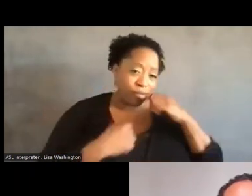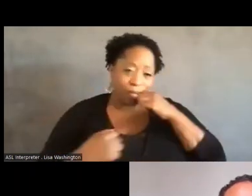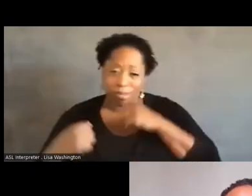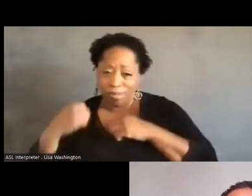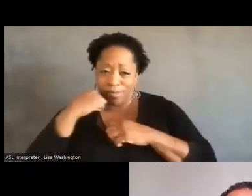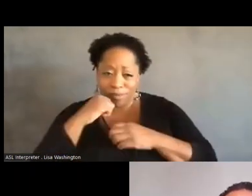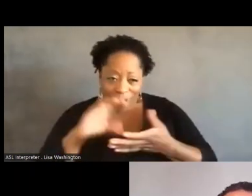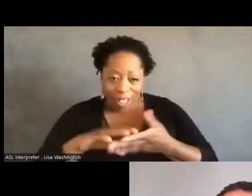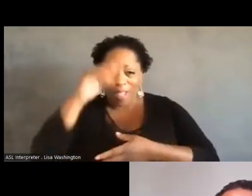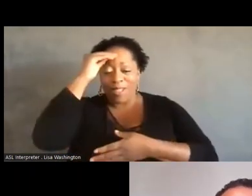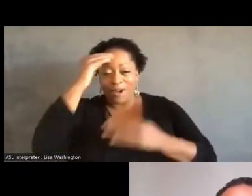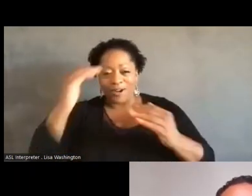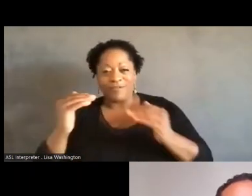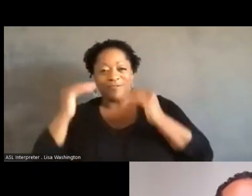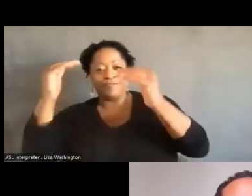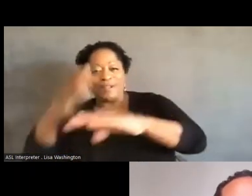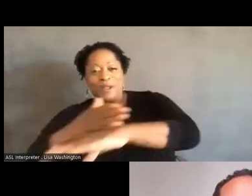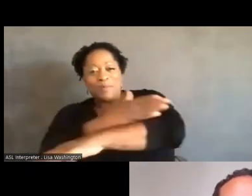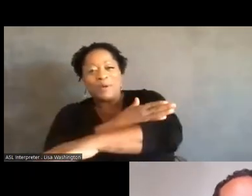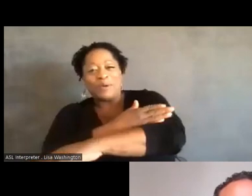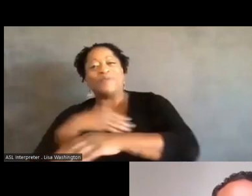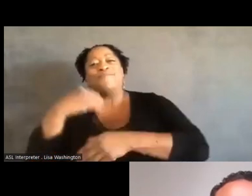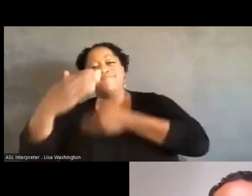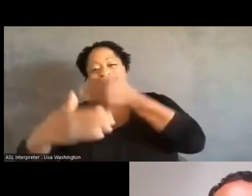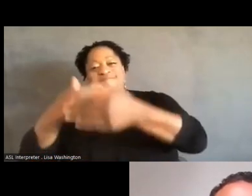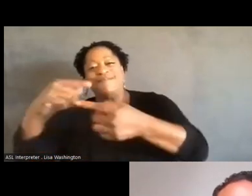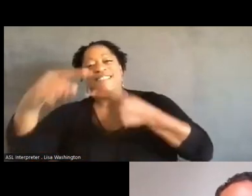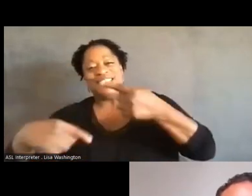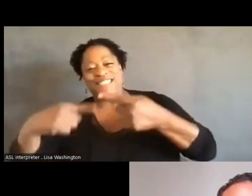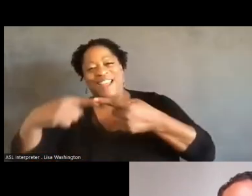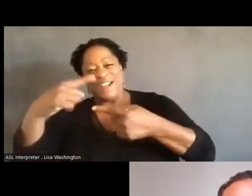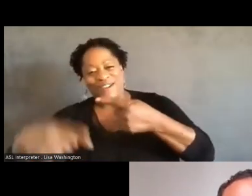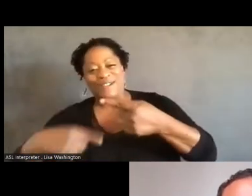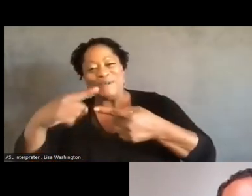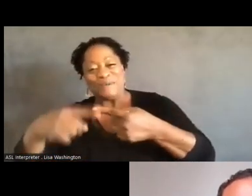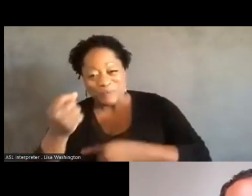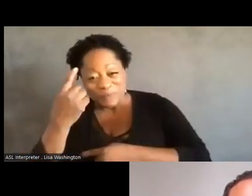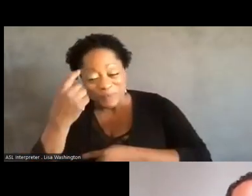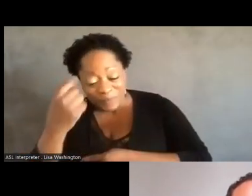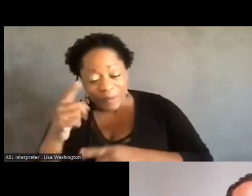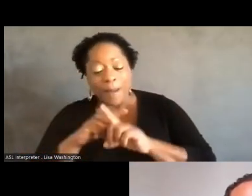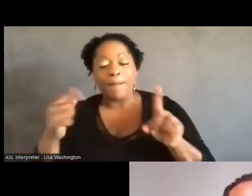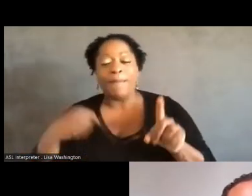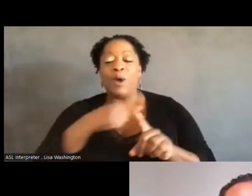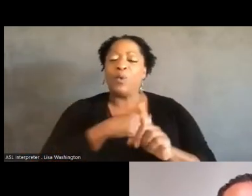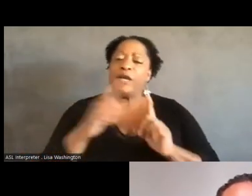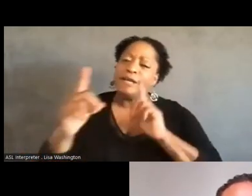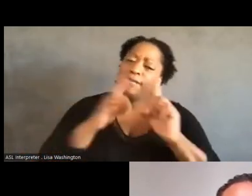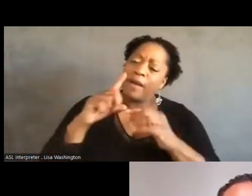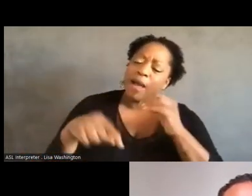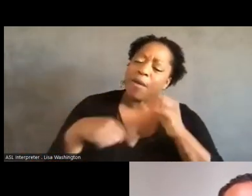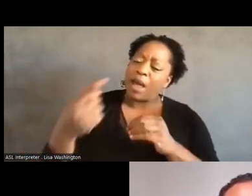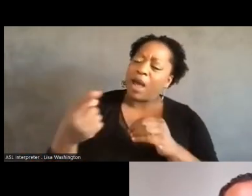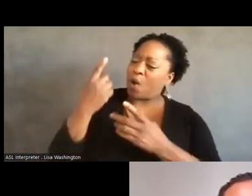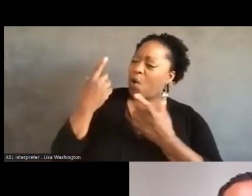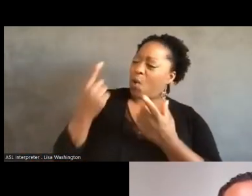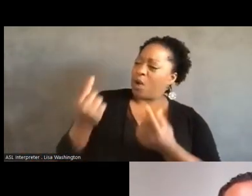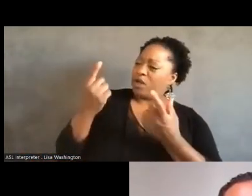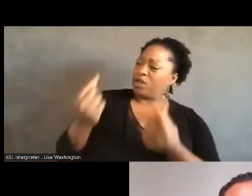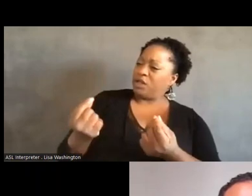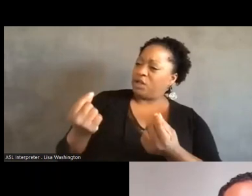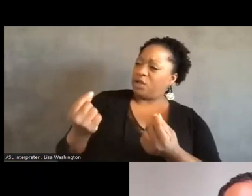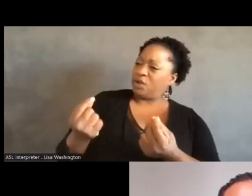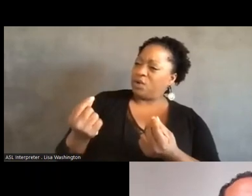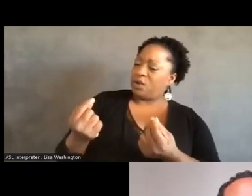think we had the conversation about, um, what we could do besides relying on